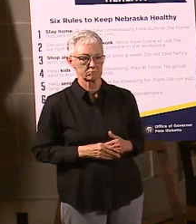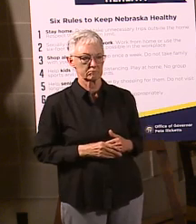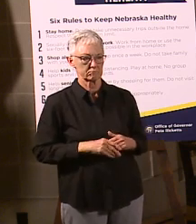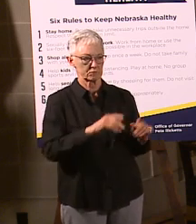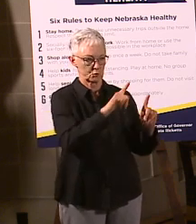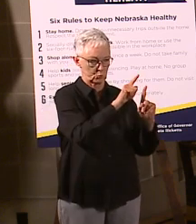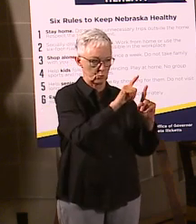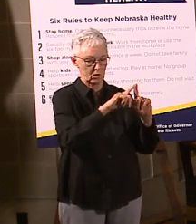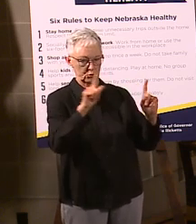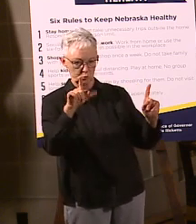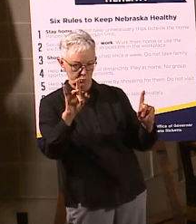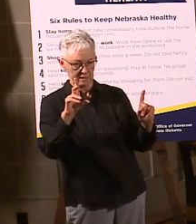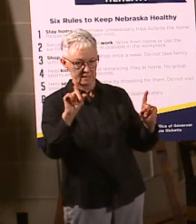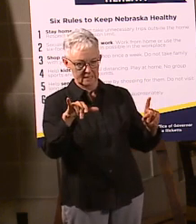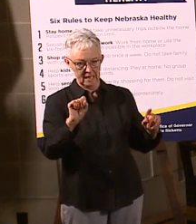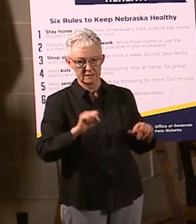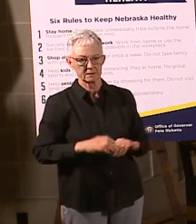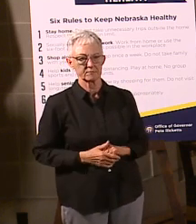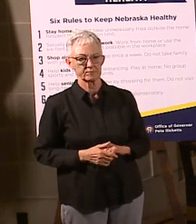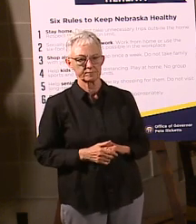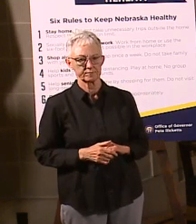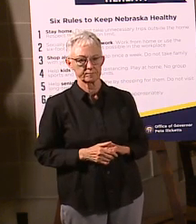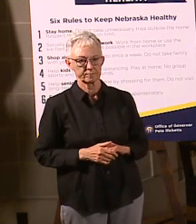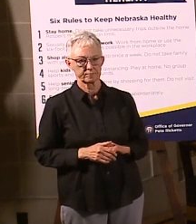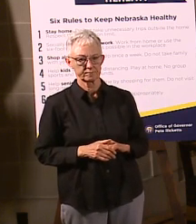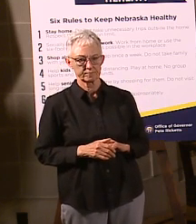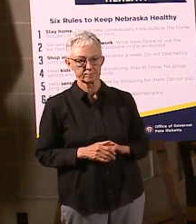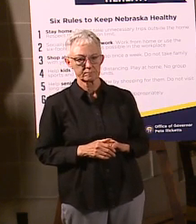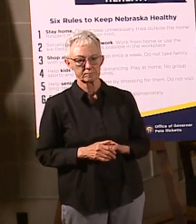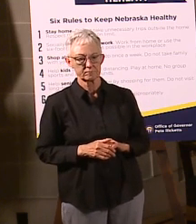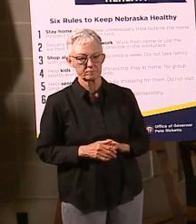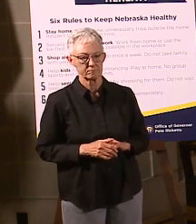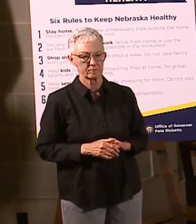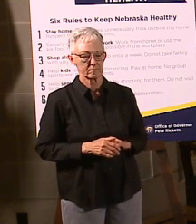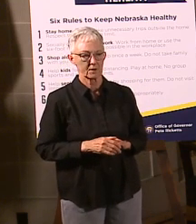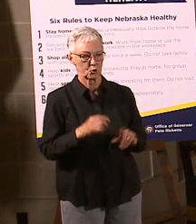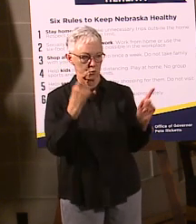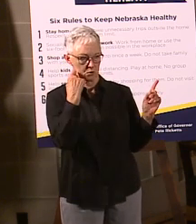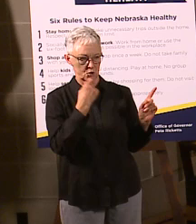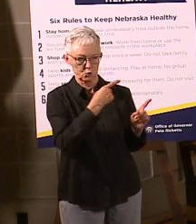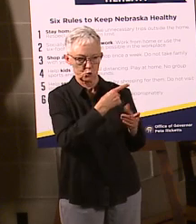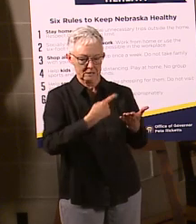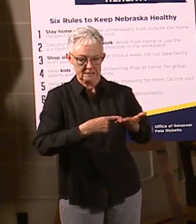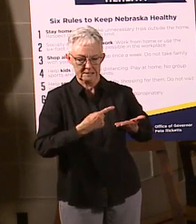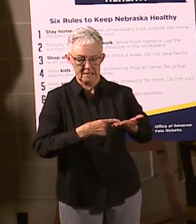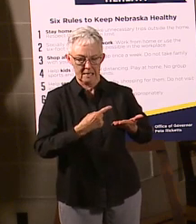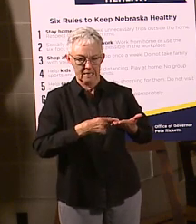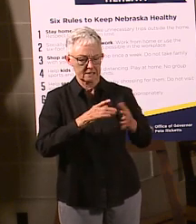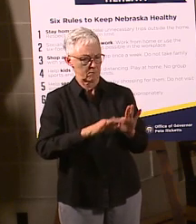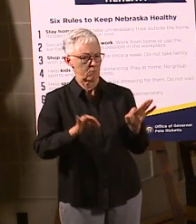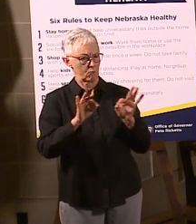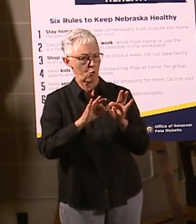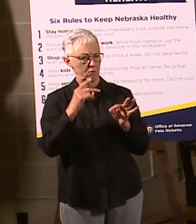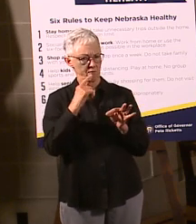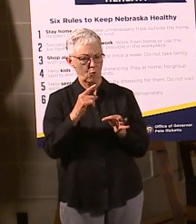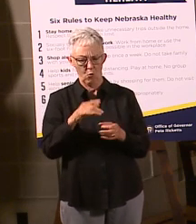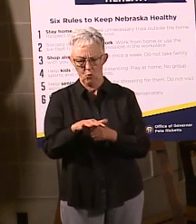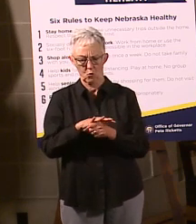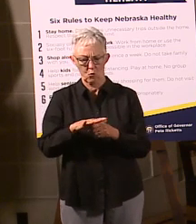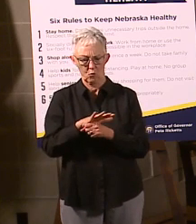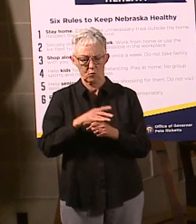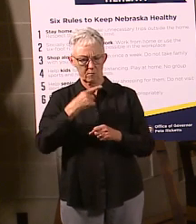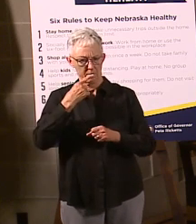about the need for public health districts to verify where people work and get the company's permission. How did you